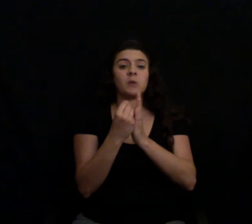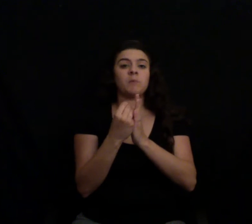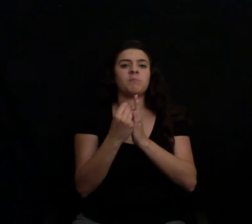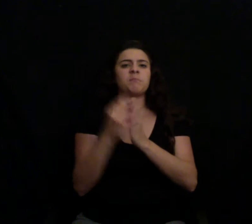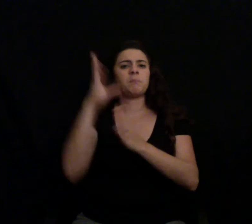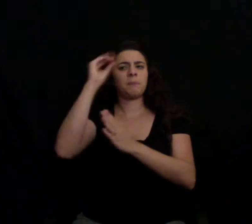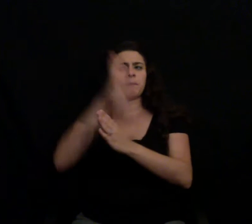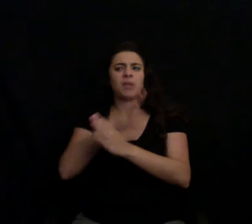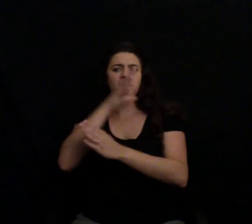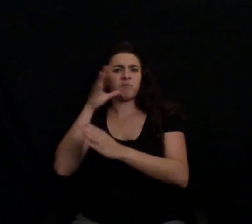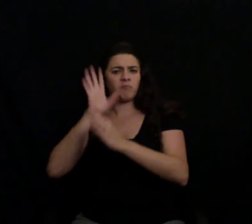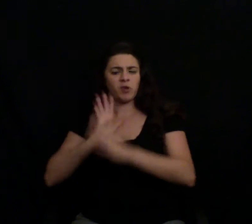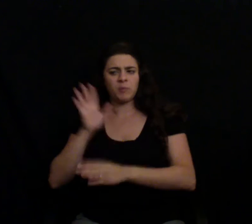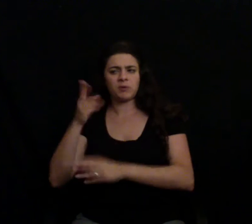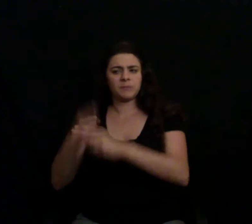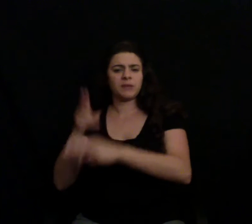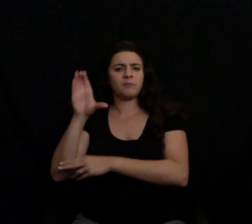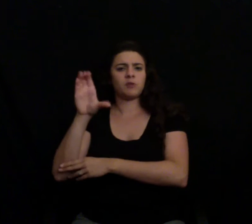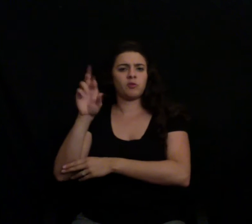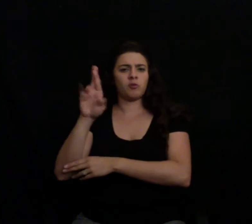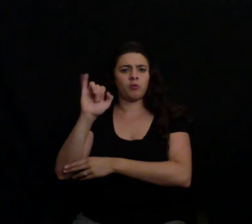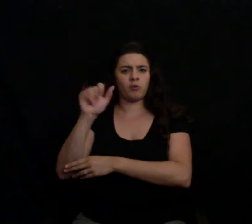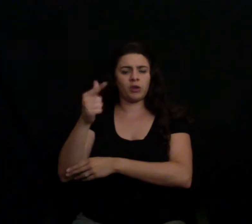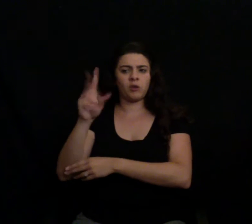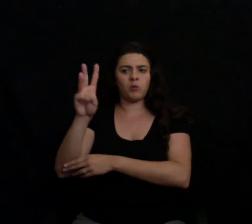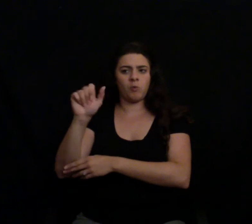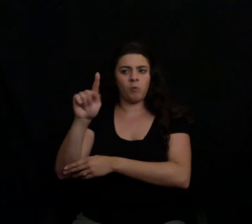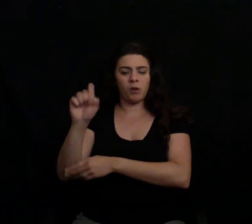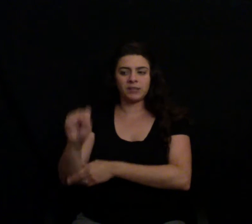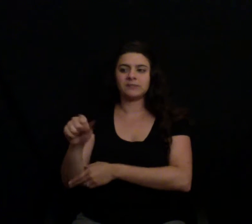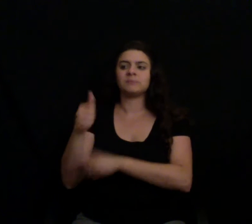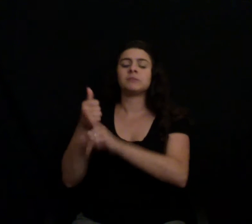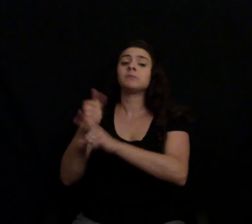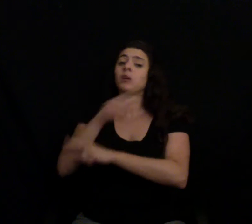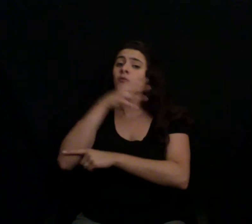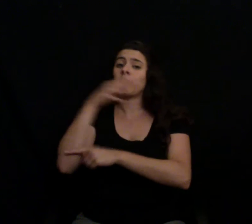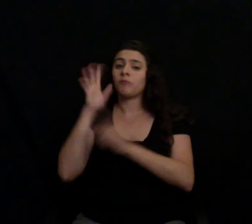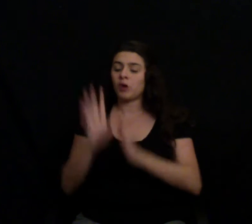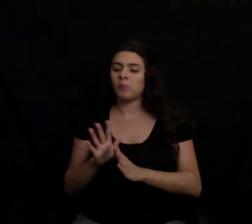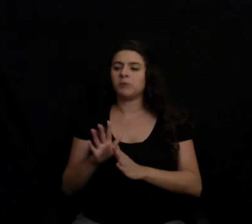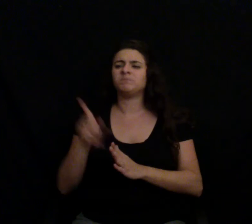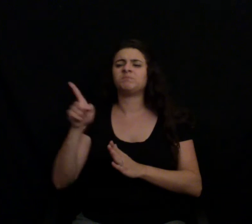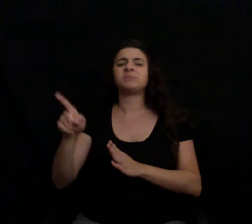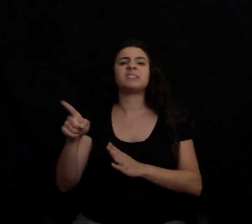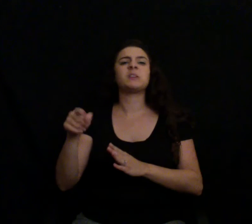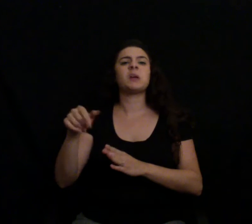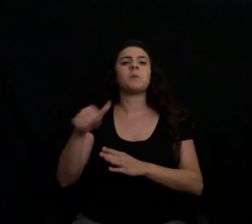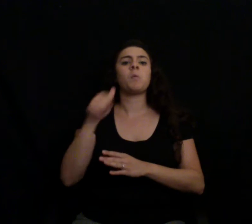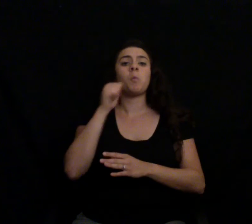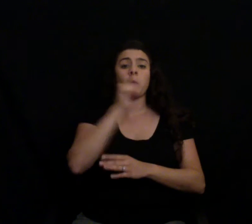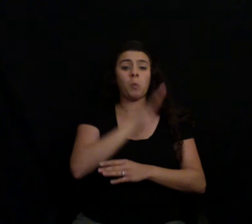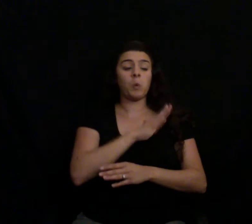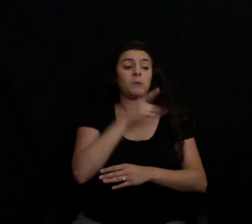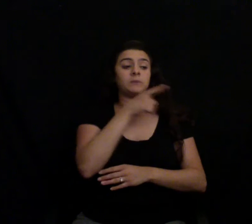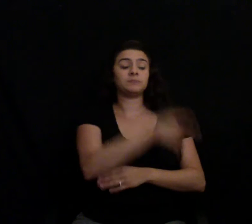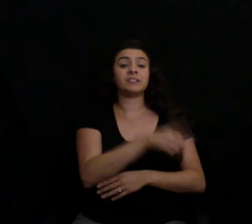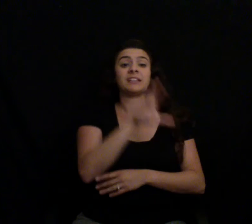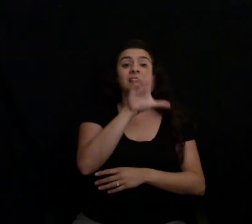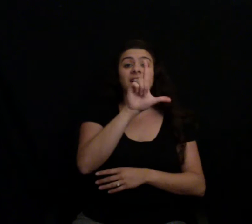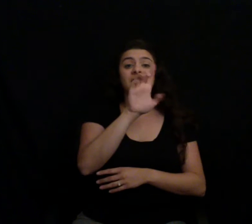He put everything online when he invited Leo Garces from Compassion World Farming to record the conditions of his chicken factory farm.